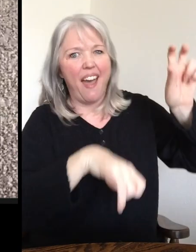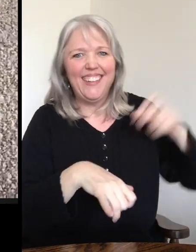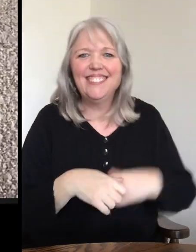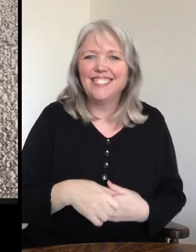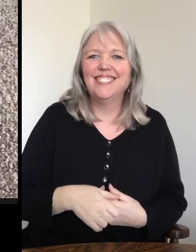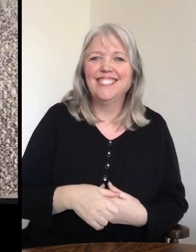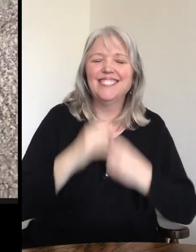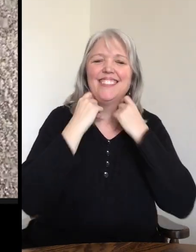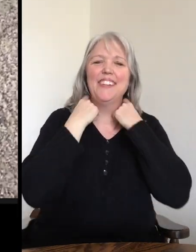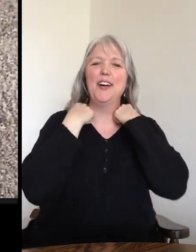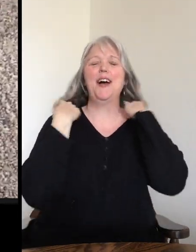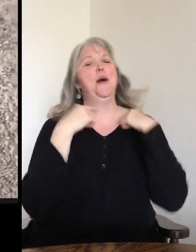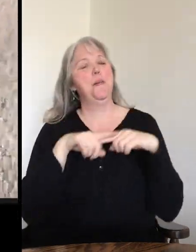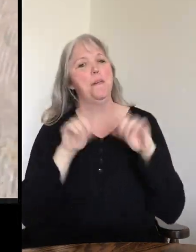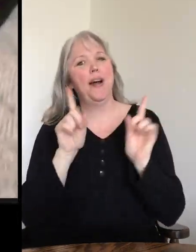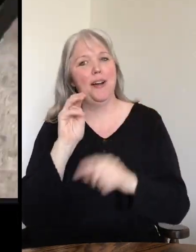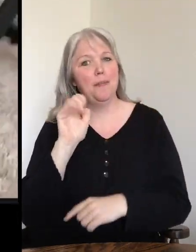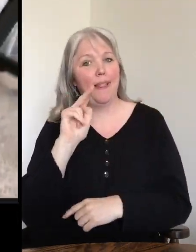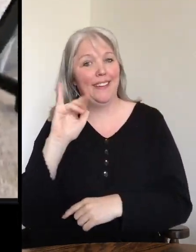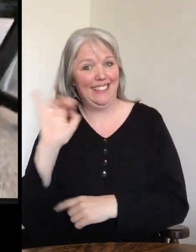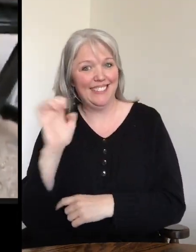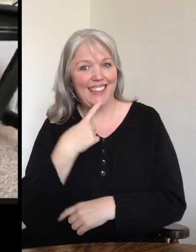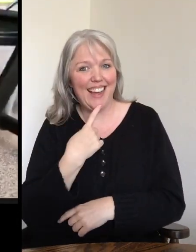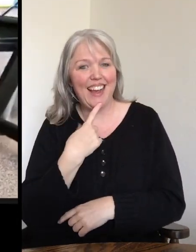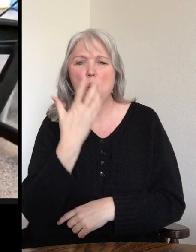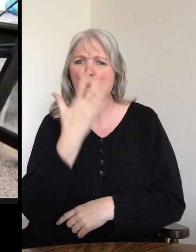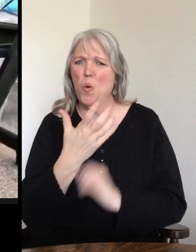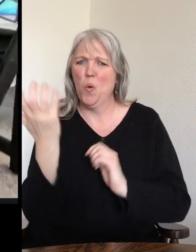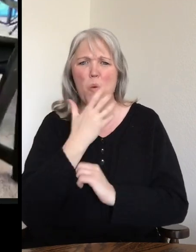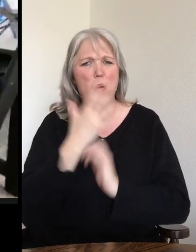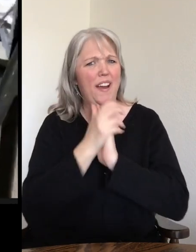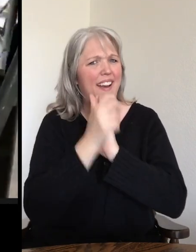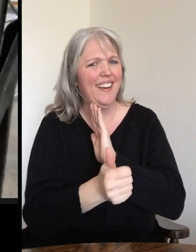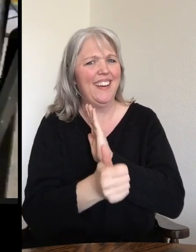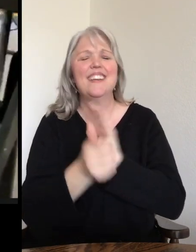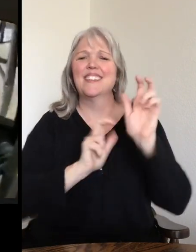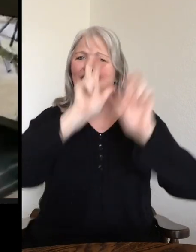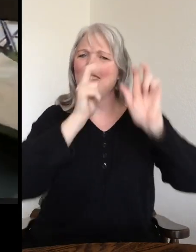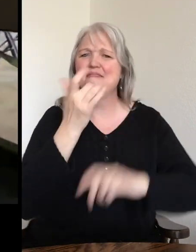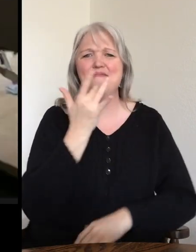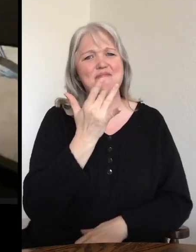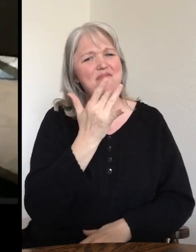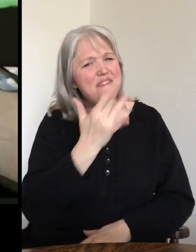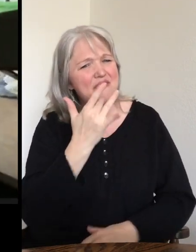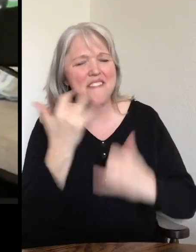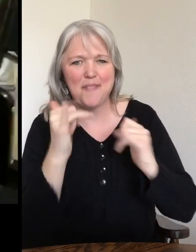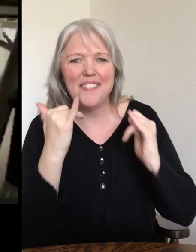things like that. But like Melanie said, he's an amazing climber and he really loves to do it. It's his definite favorite way to play.